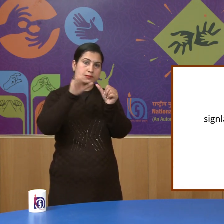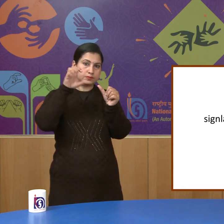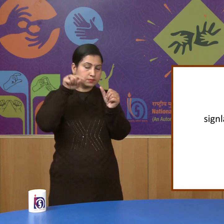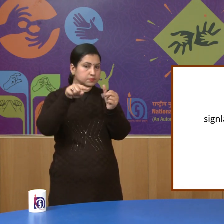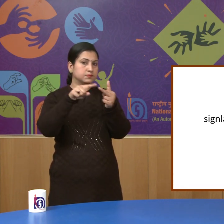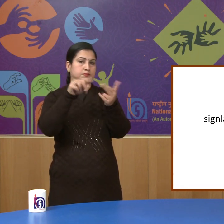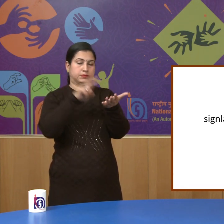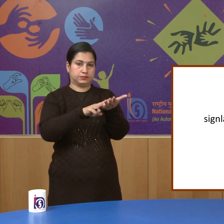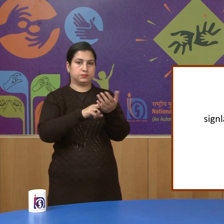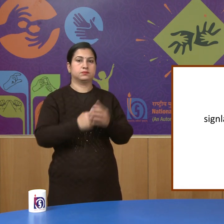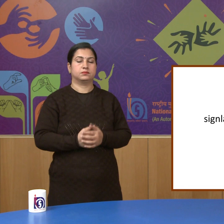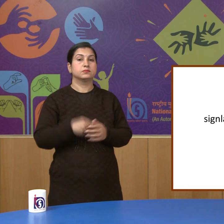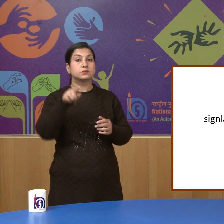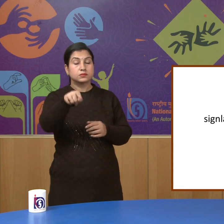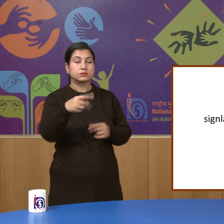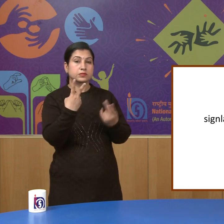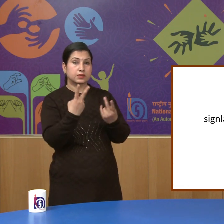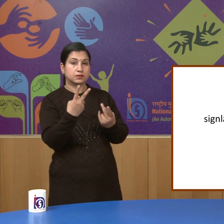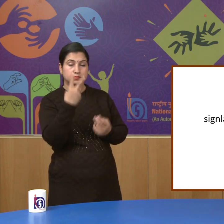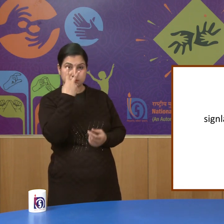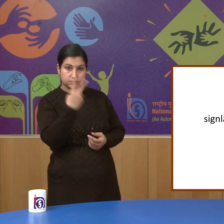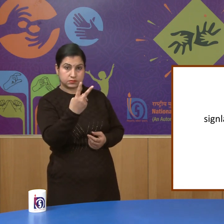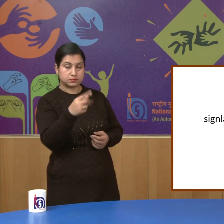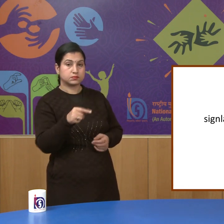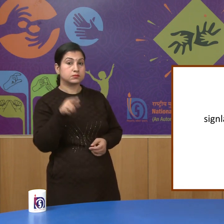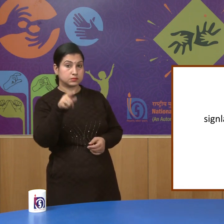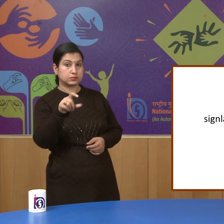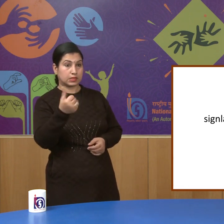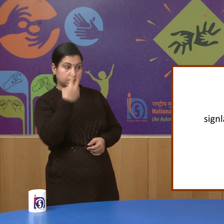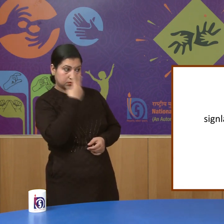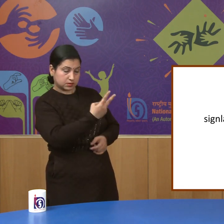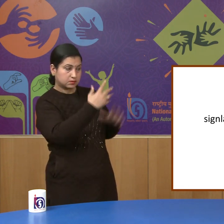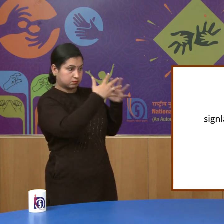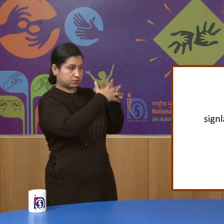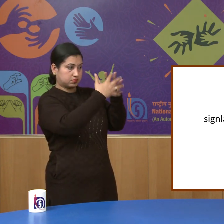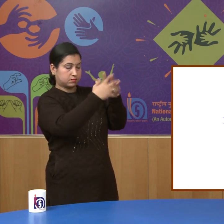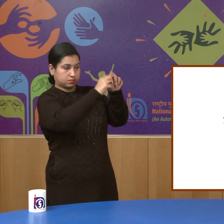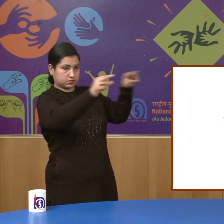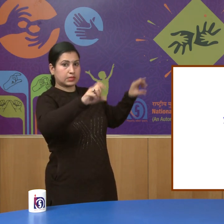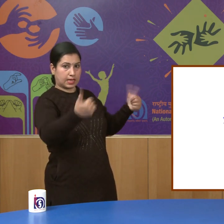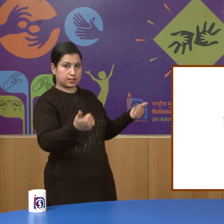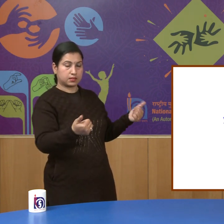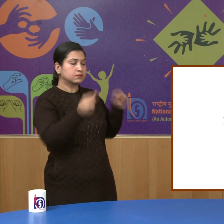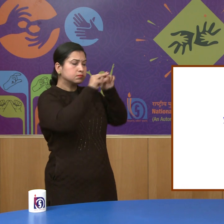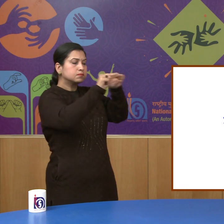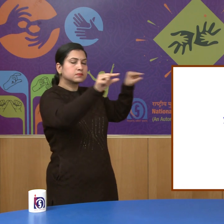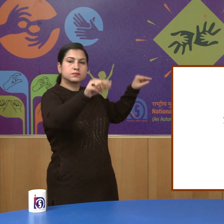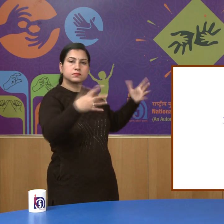you can visit our website also our website address is